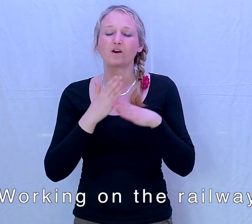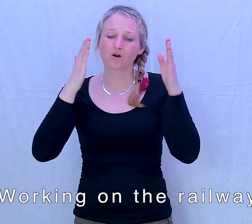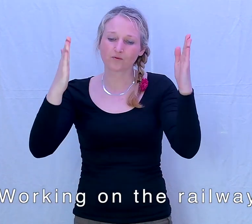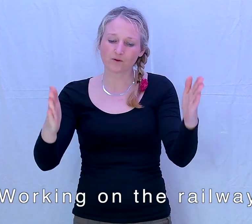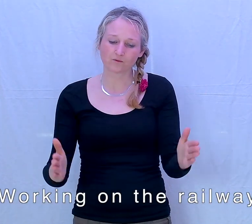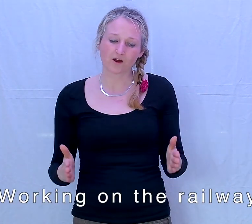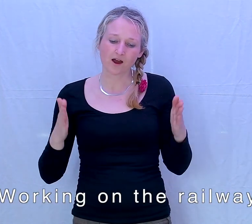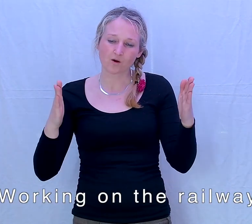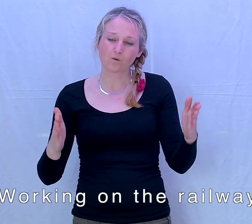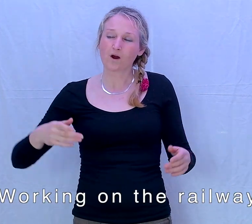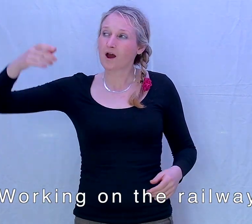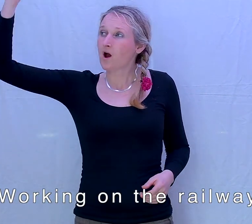on the railway Bye.